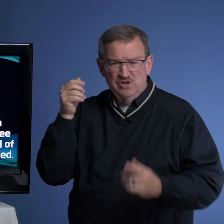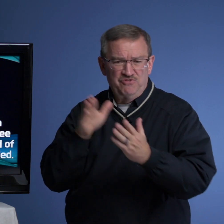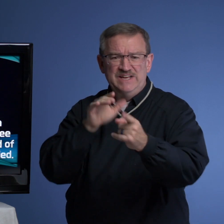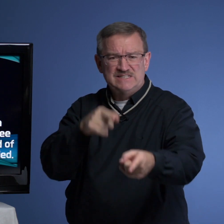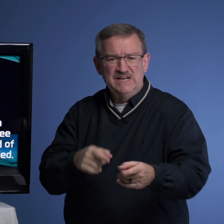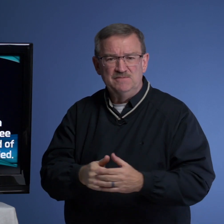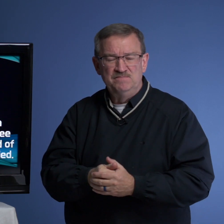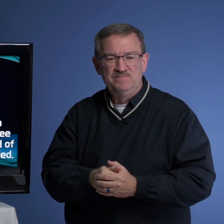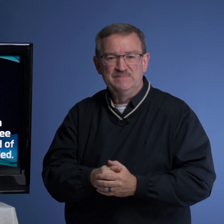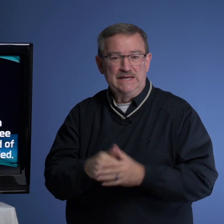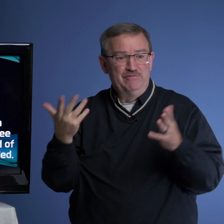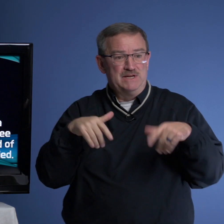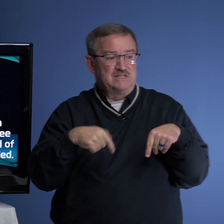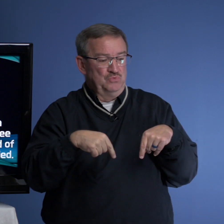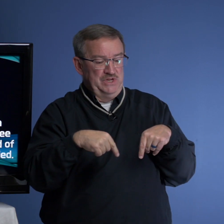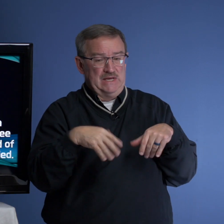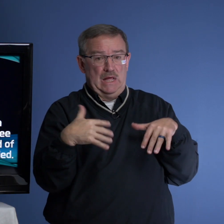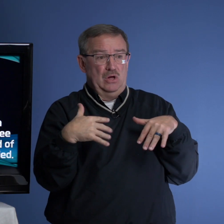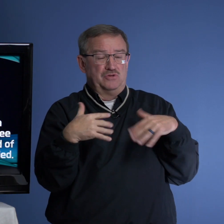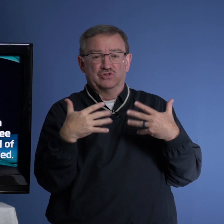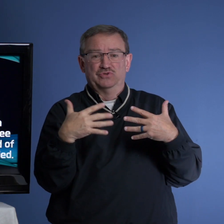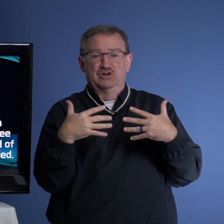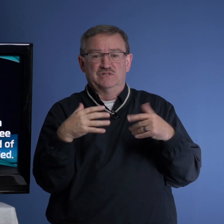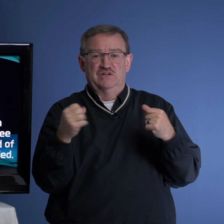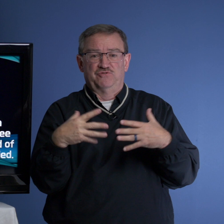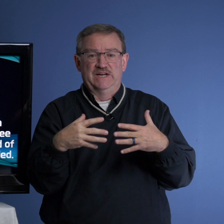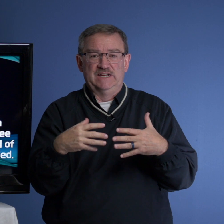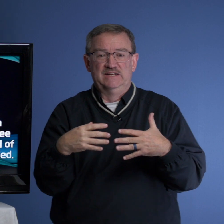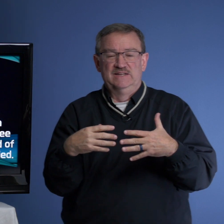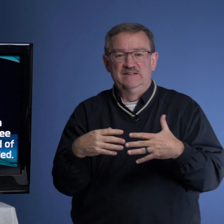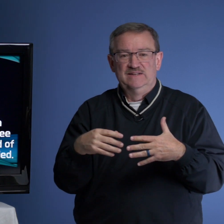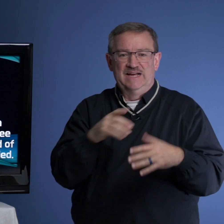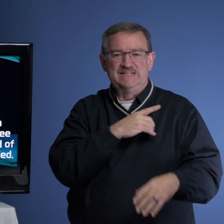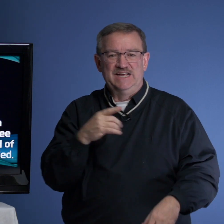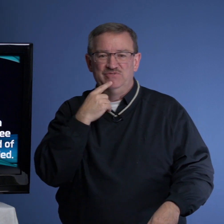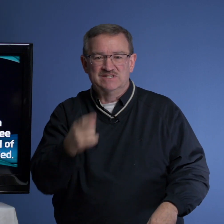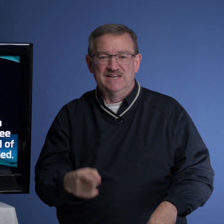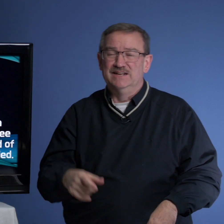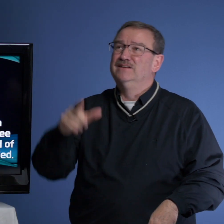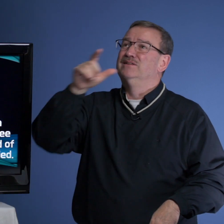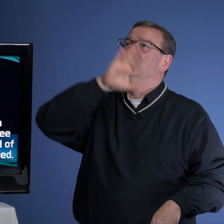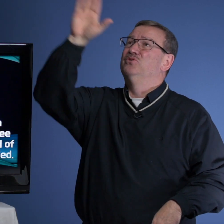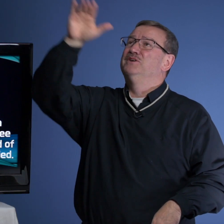going to face him? And everybody's weak. Oh, they're so nervous and afraid. And David said, Lord,